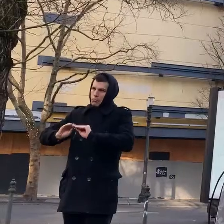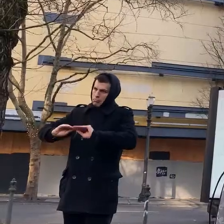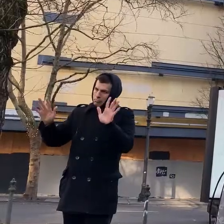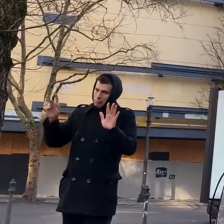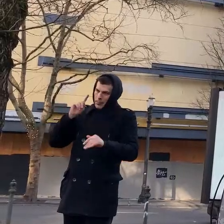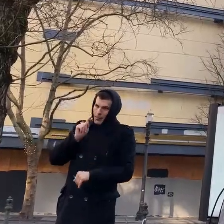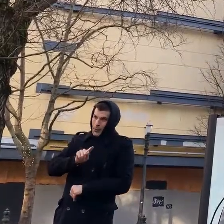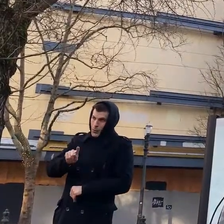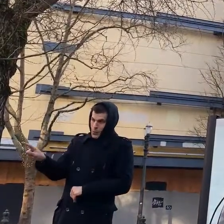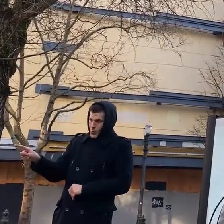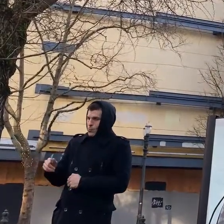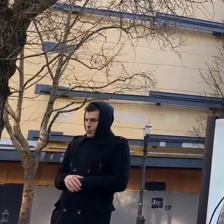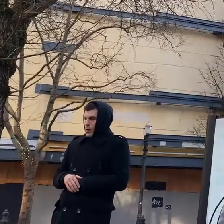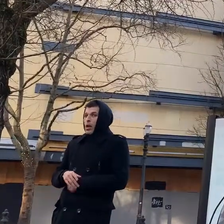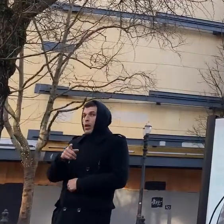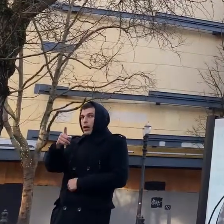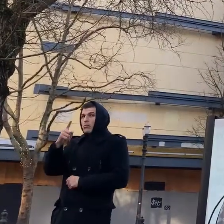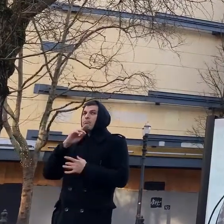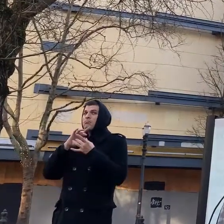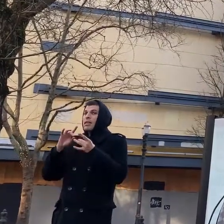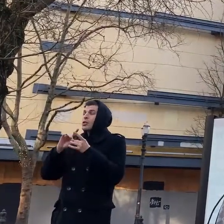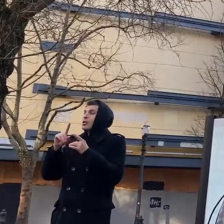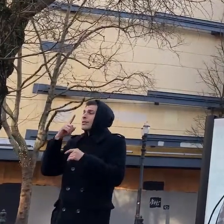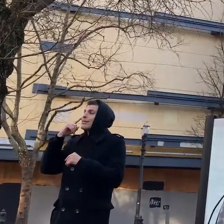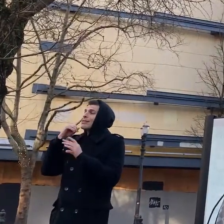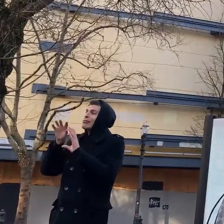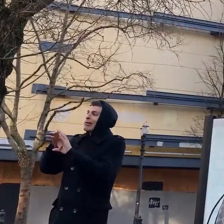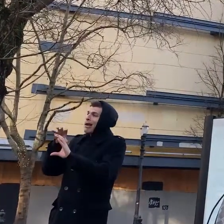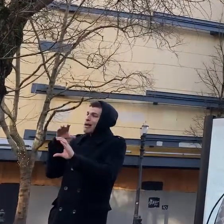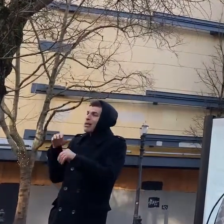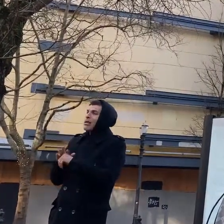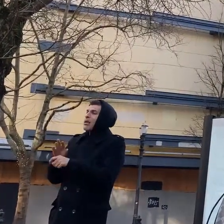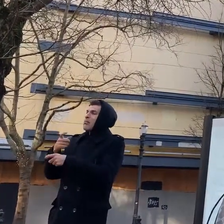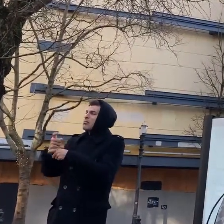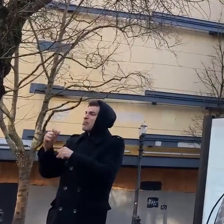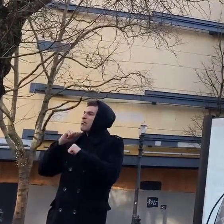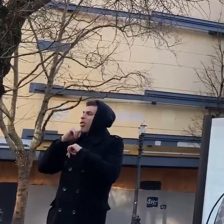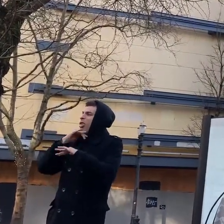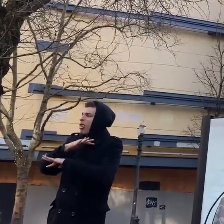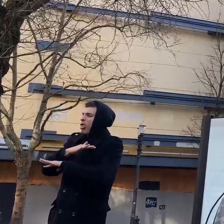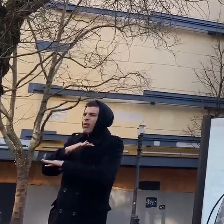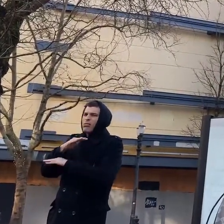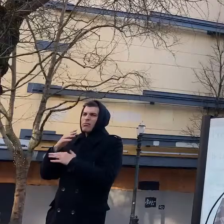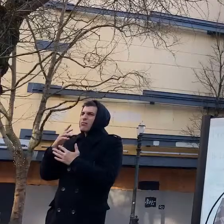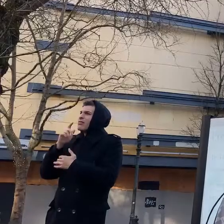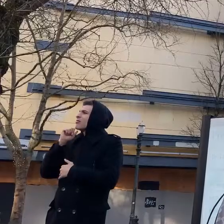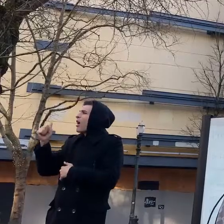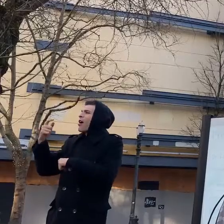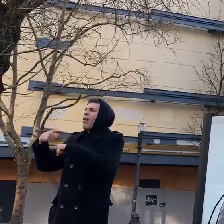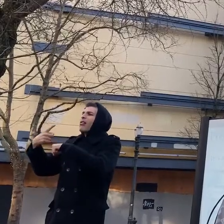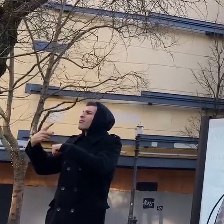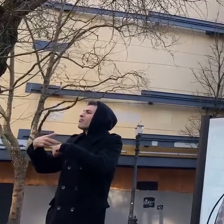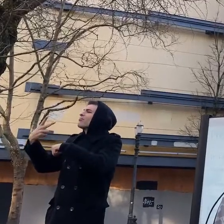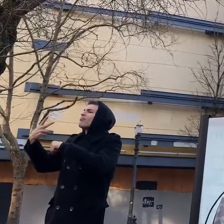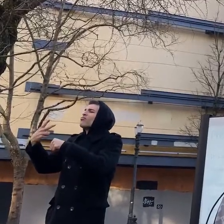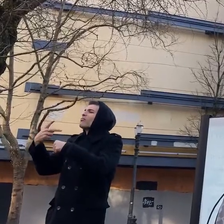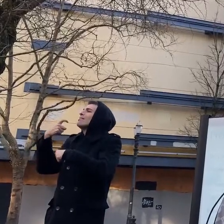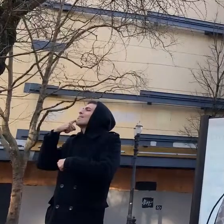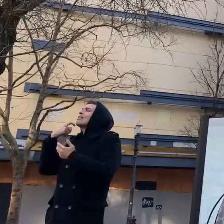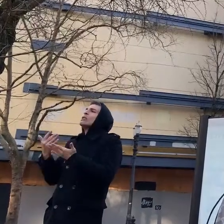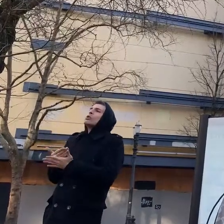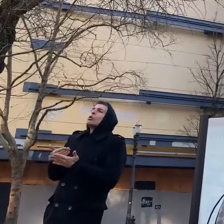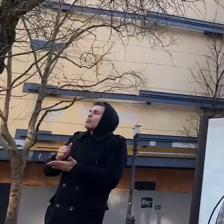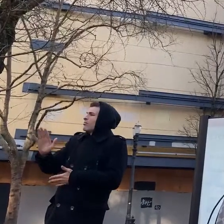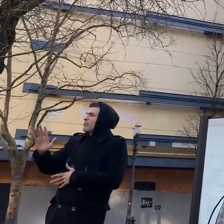pronouns and i'm the owner and lead scientist of dapper s like this is what i do normally for my job